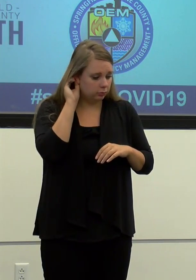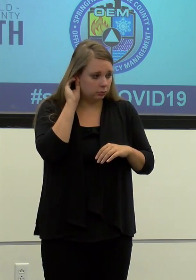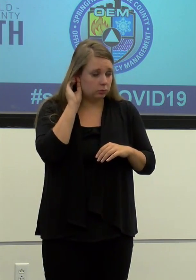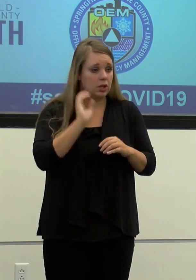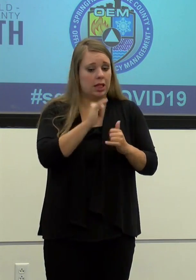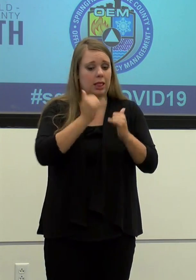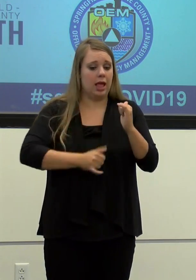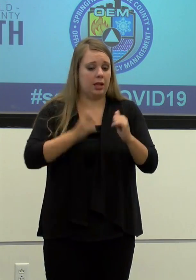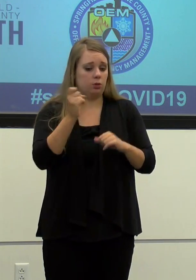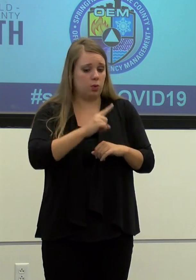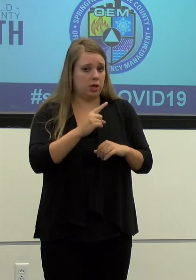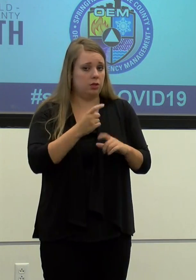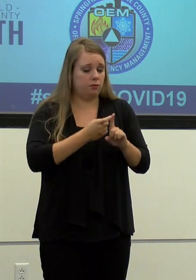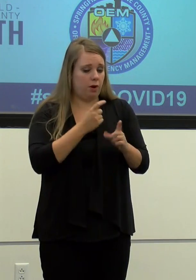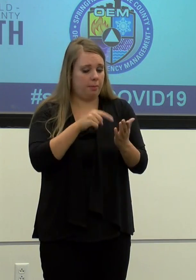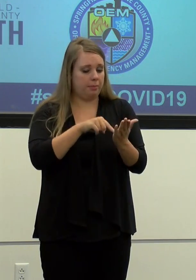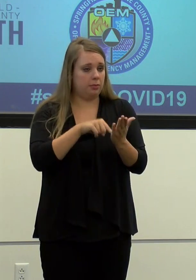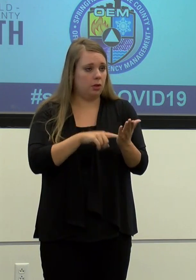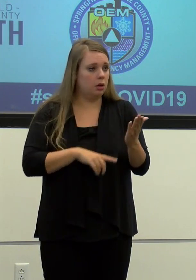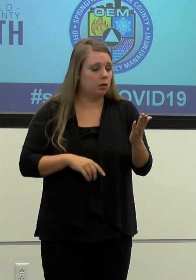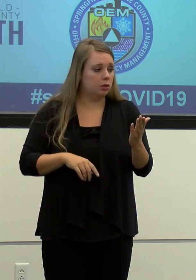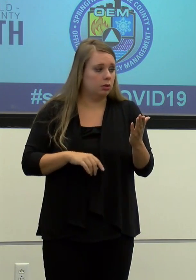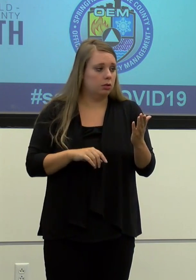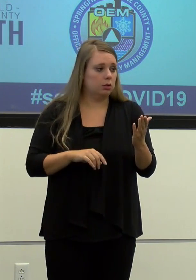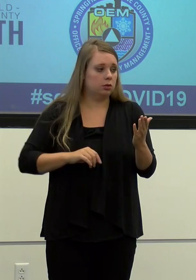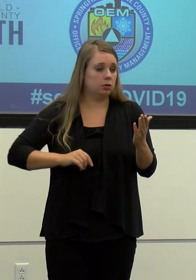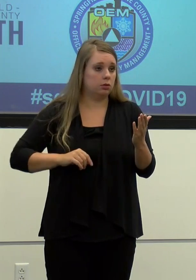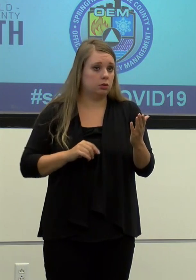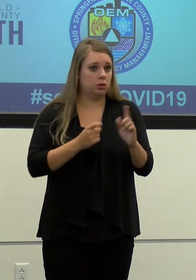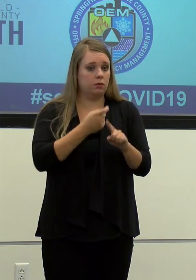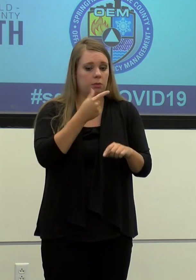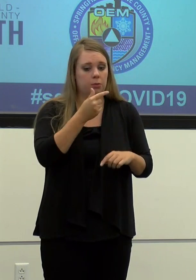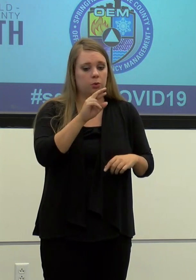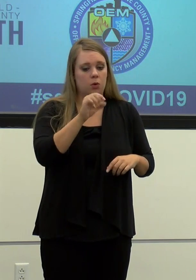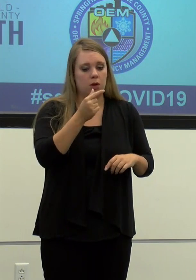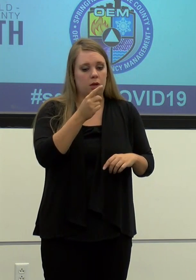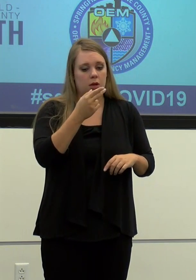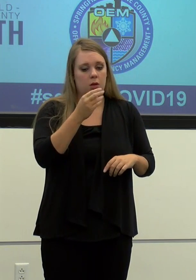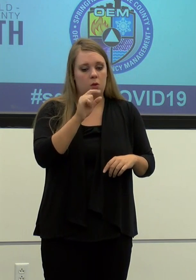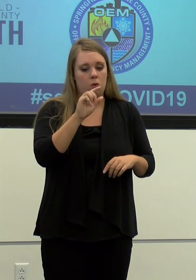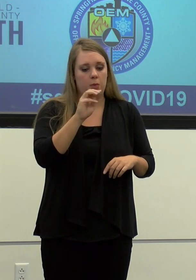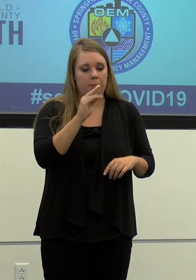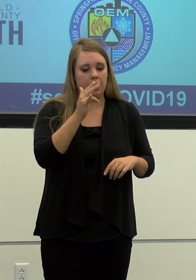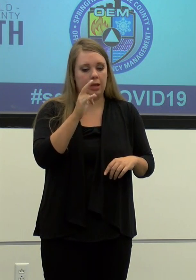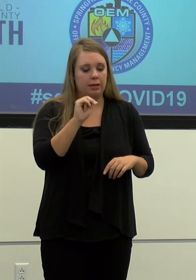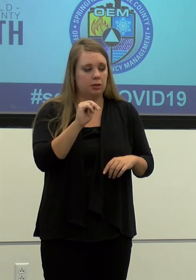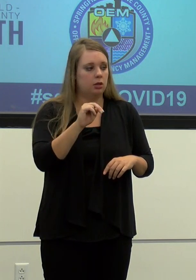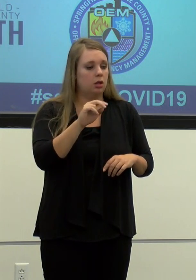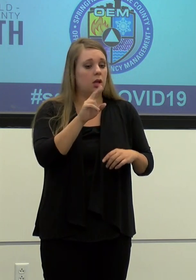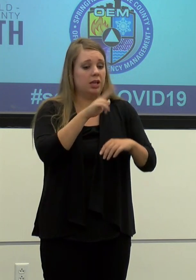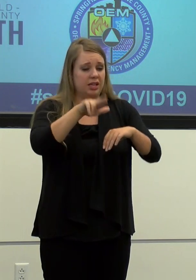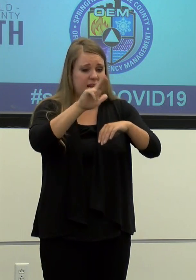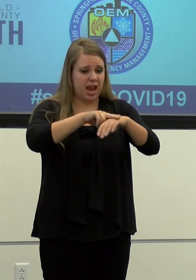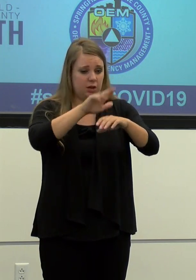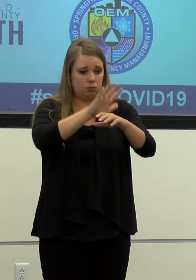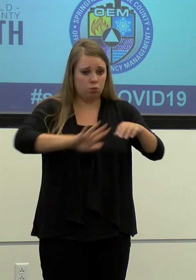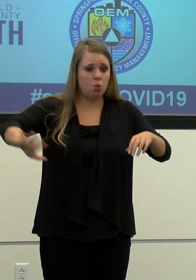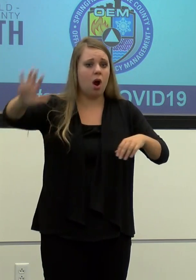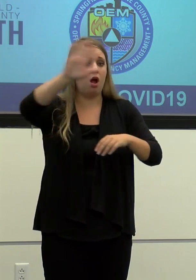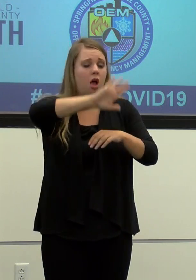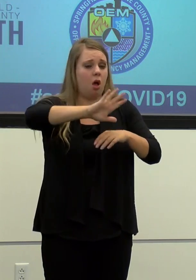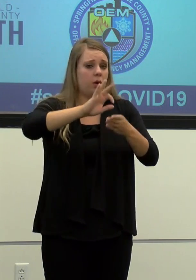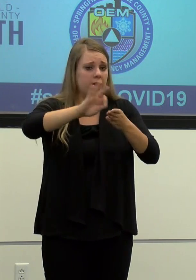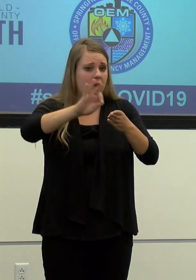And the last question I have from Greg Holman at the newsletter, the nationwide count of reported coronavirus